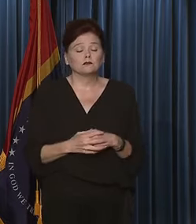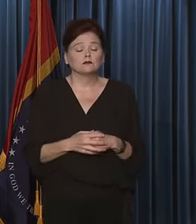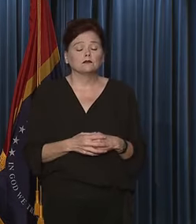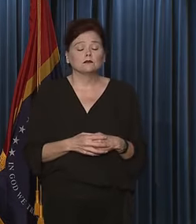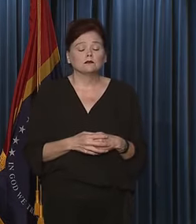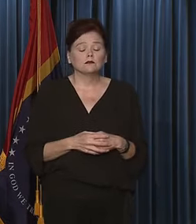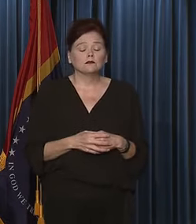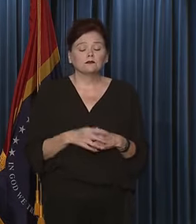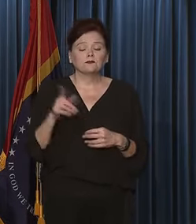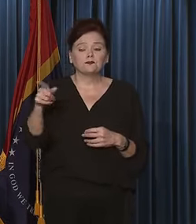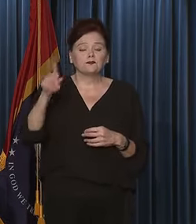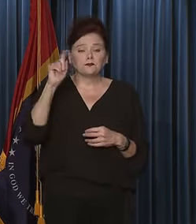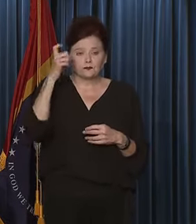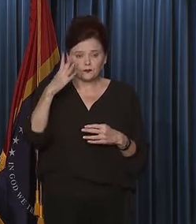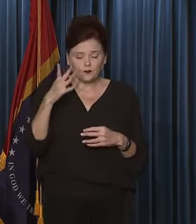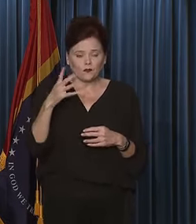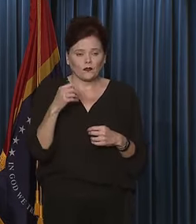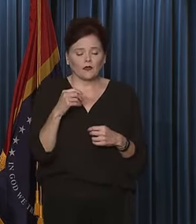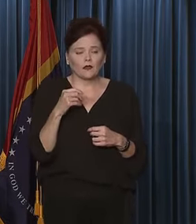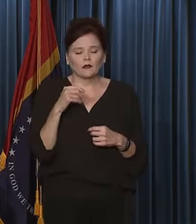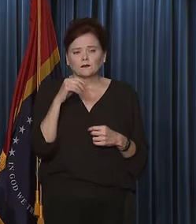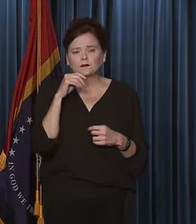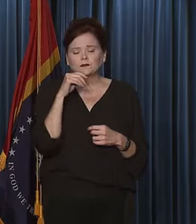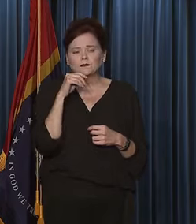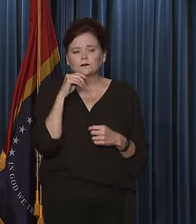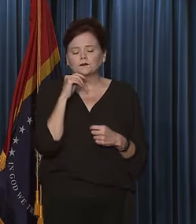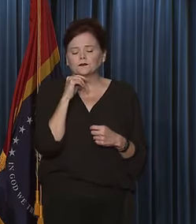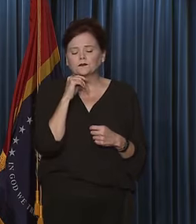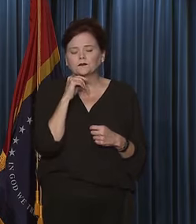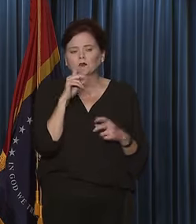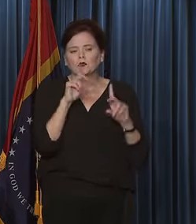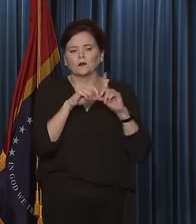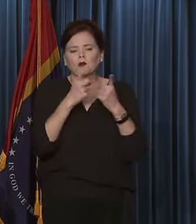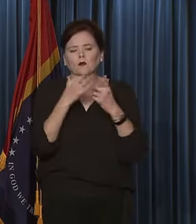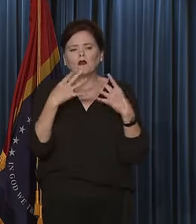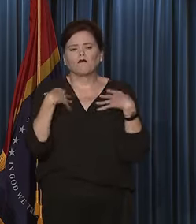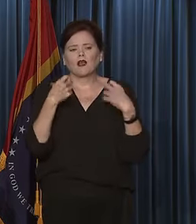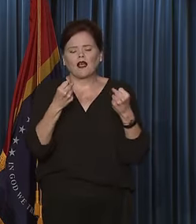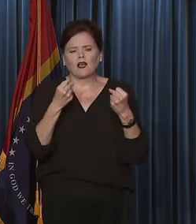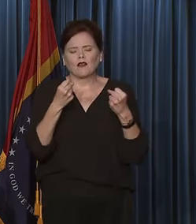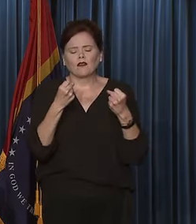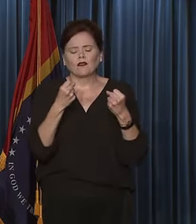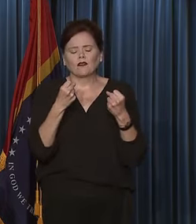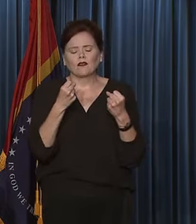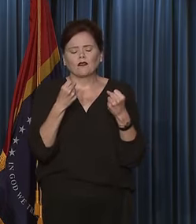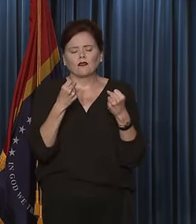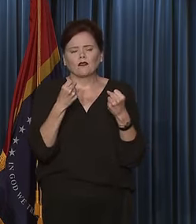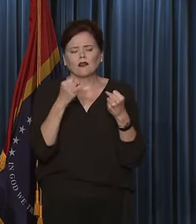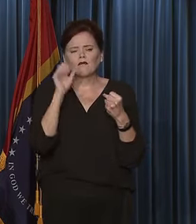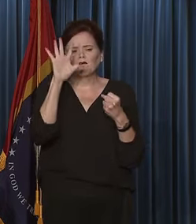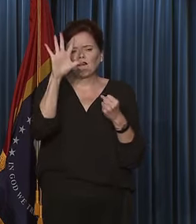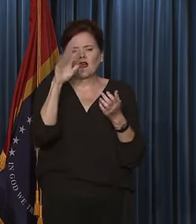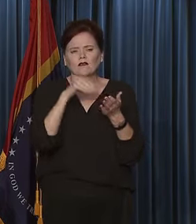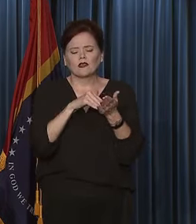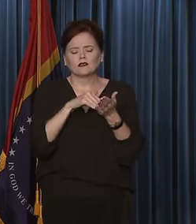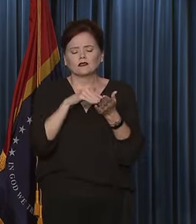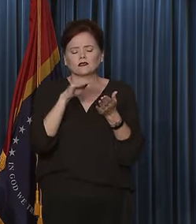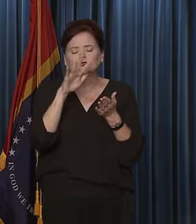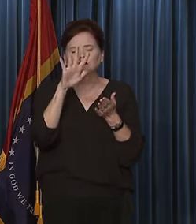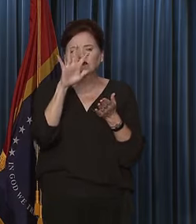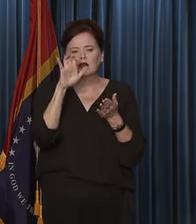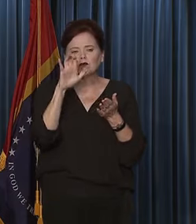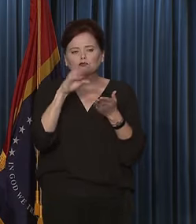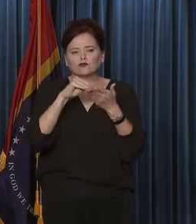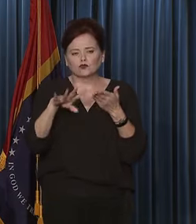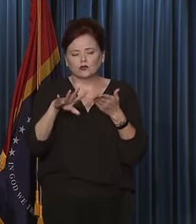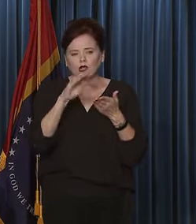Yes, sir. Governor, the school report came out from the Department of Health and last week 5,500 students and